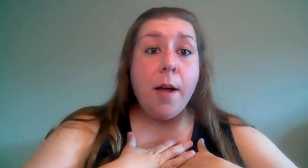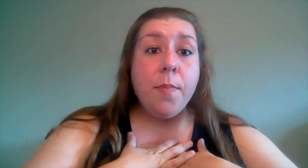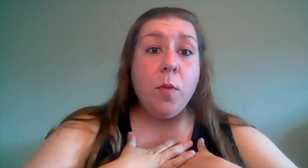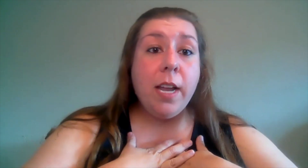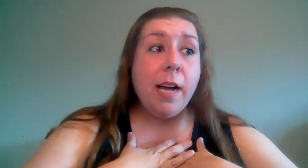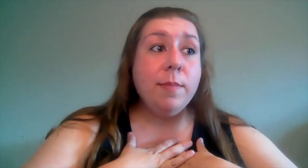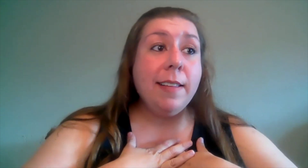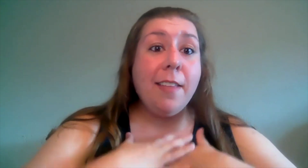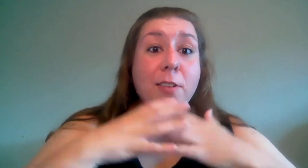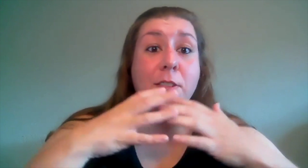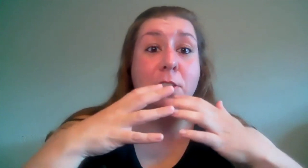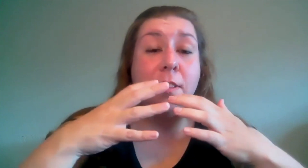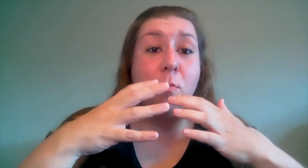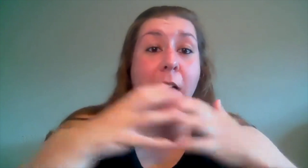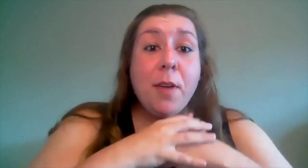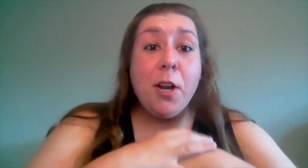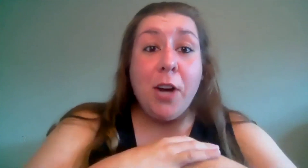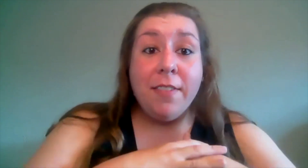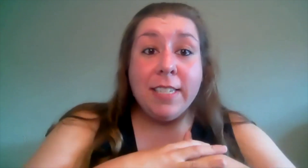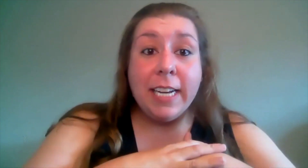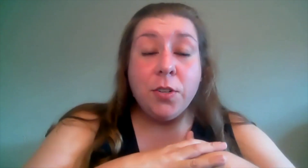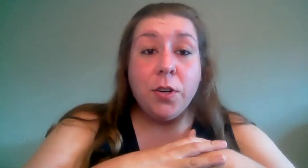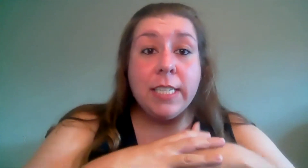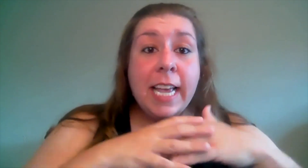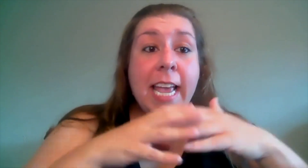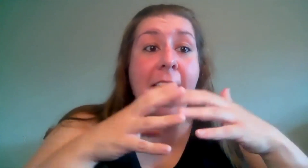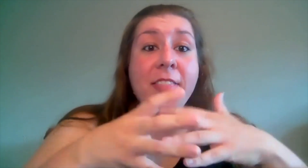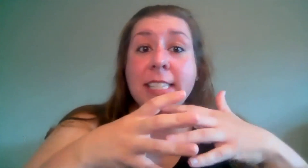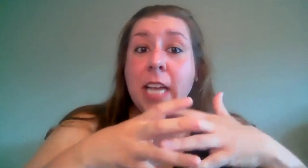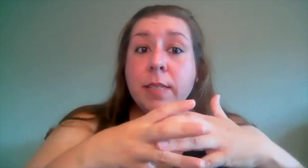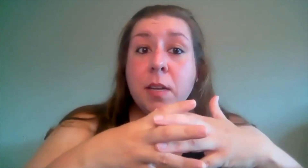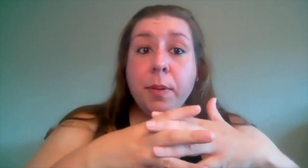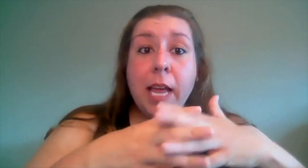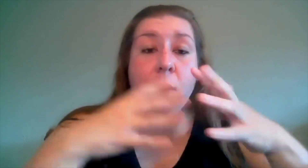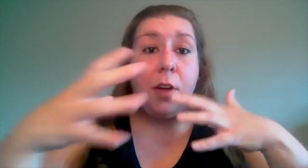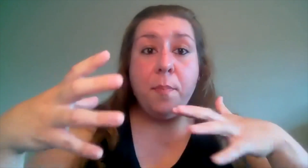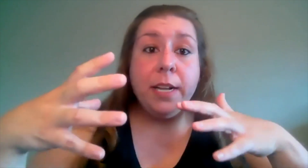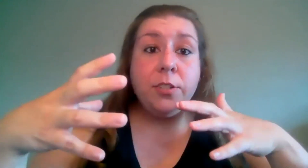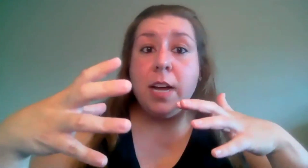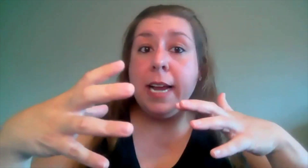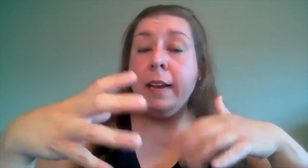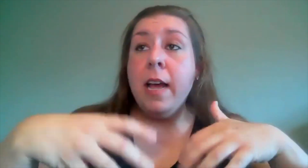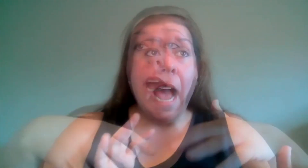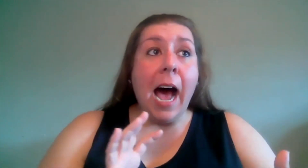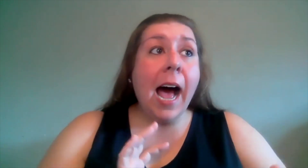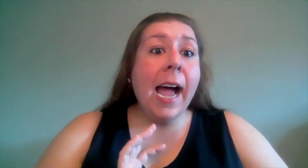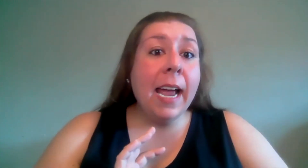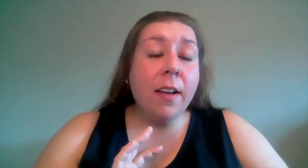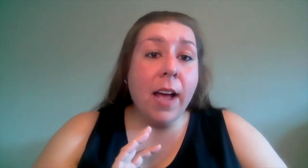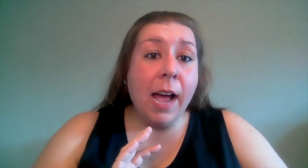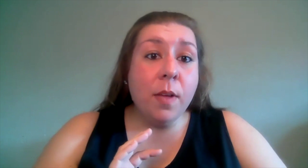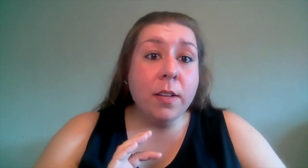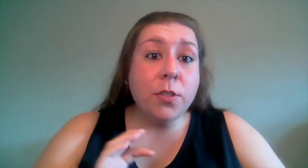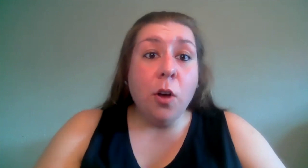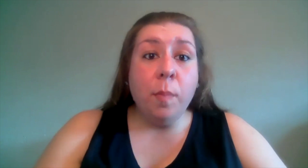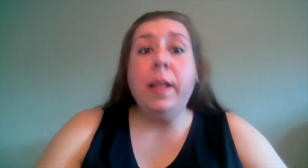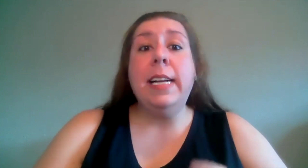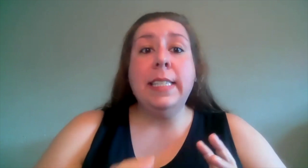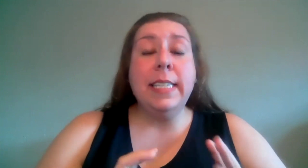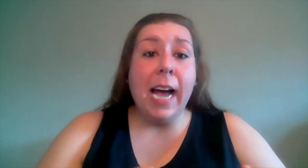when it comes to like the what i'm going to gravitate towards and this comes into play with our pitch night i am so blessed to